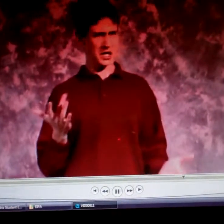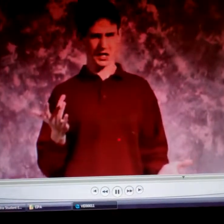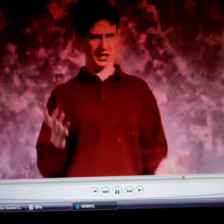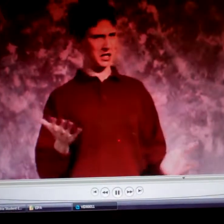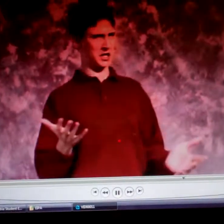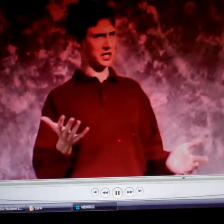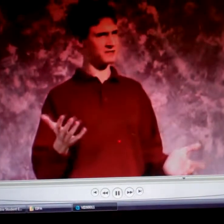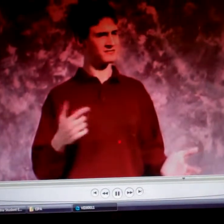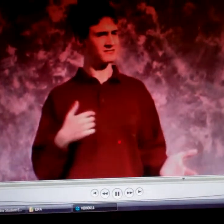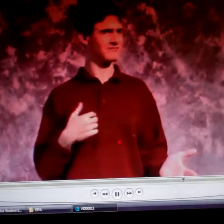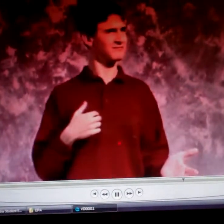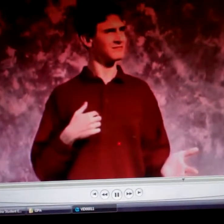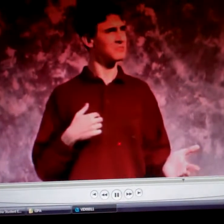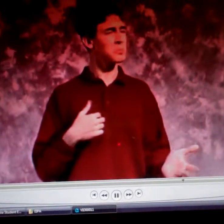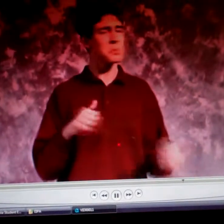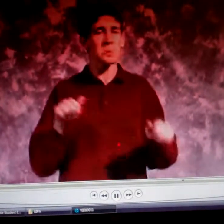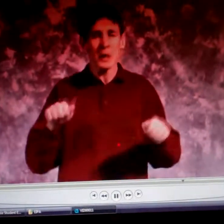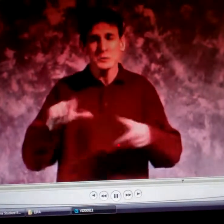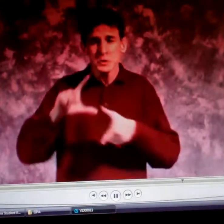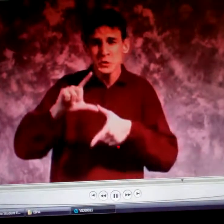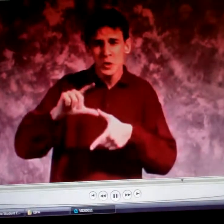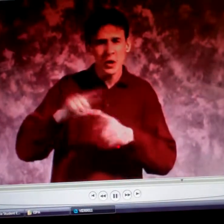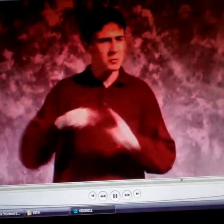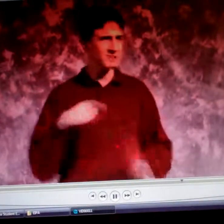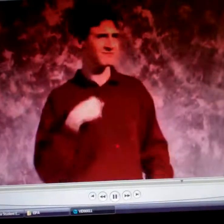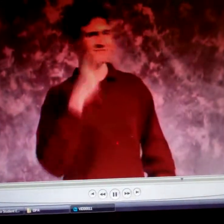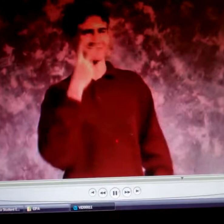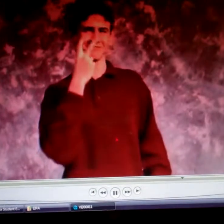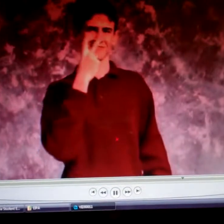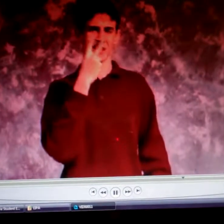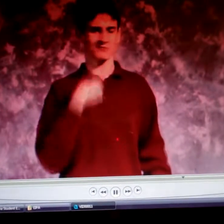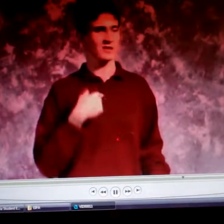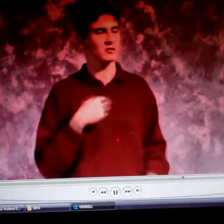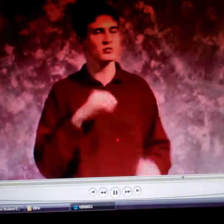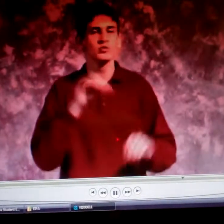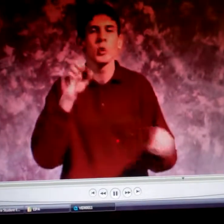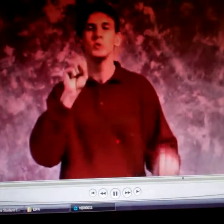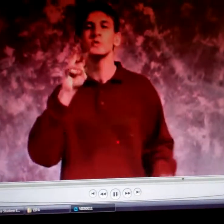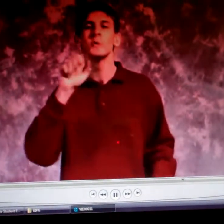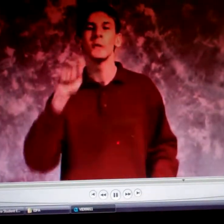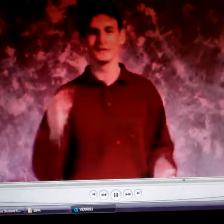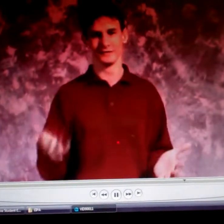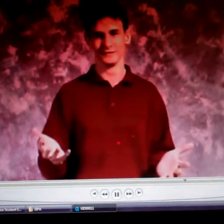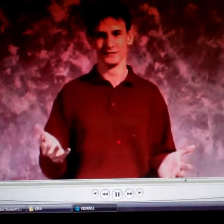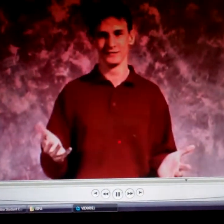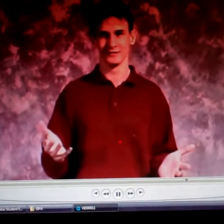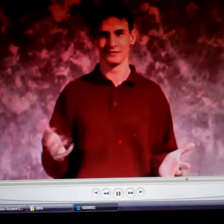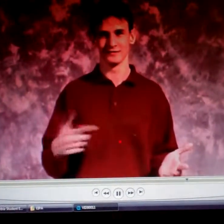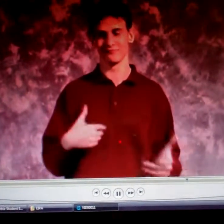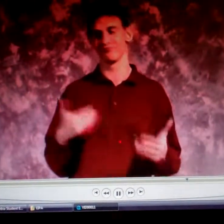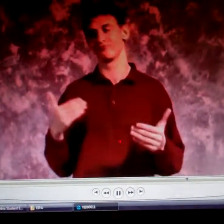And I couldn't help but feel, wow, um... Yeah, that could be a tornado, but I doubt it.